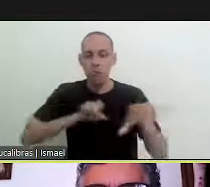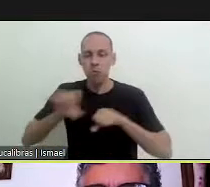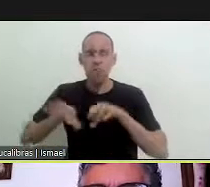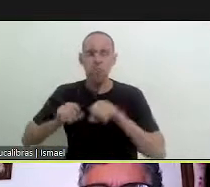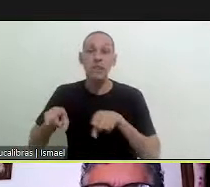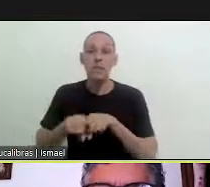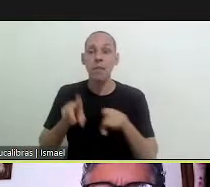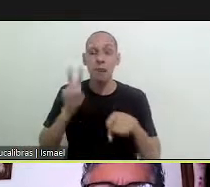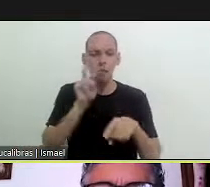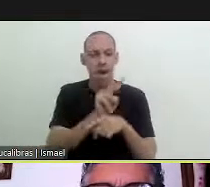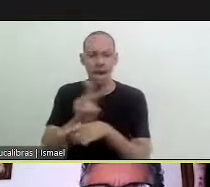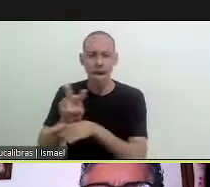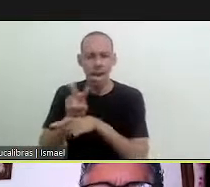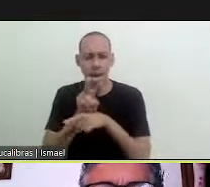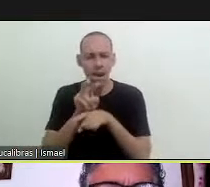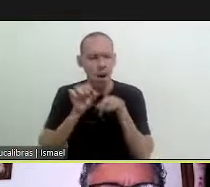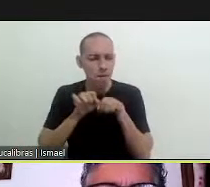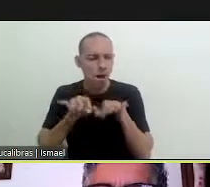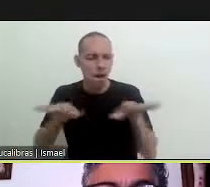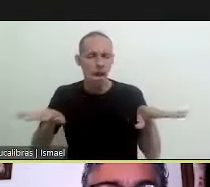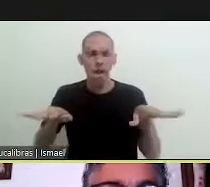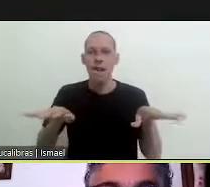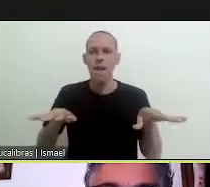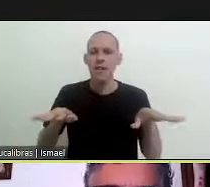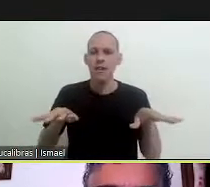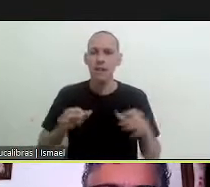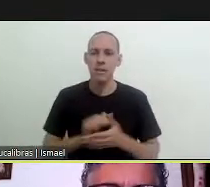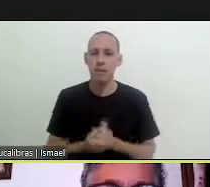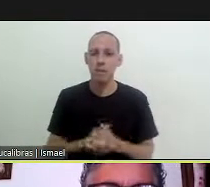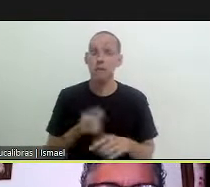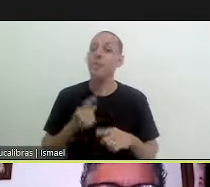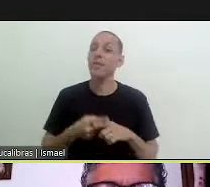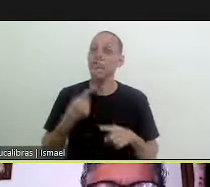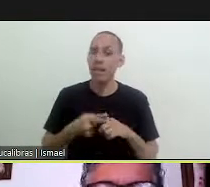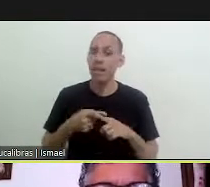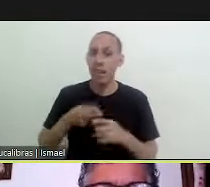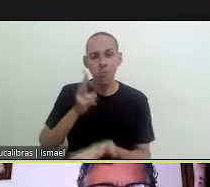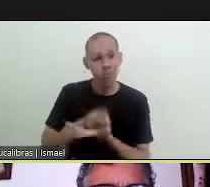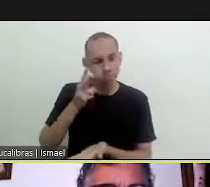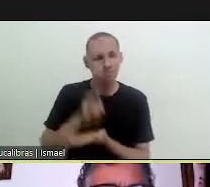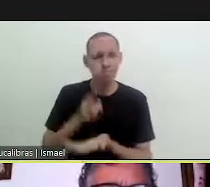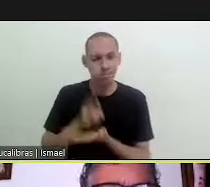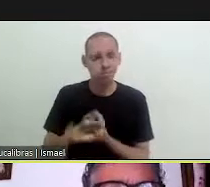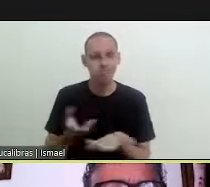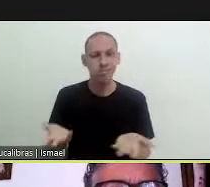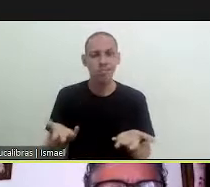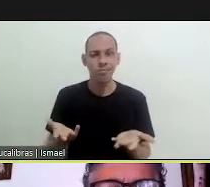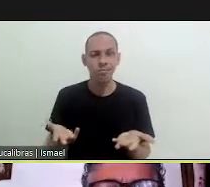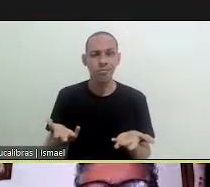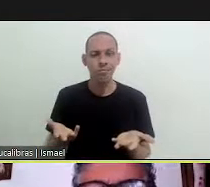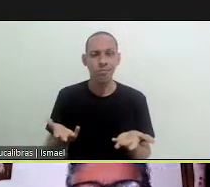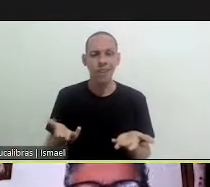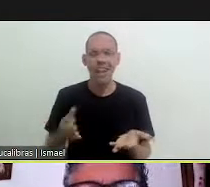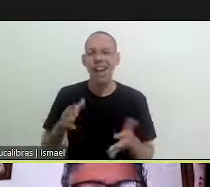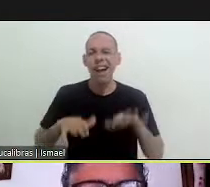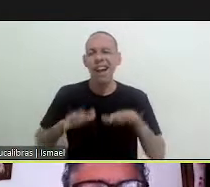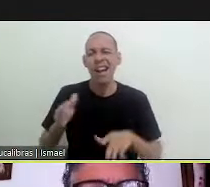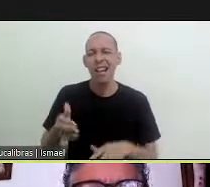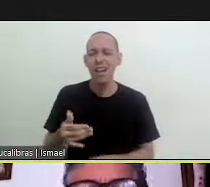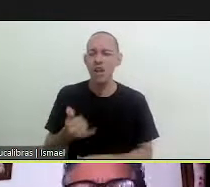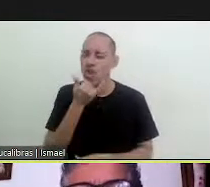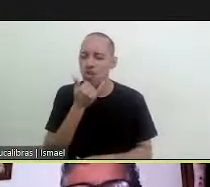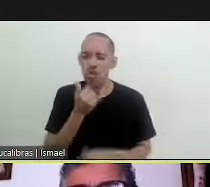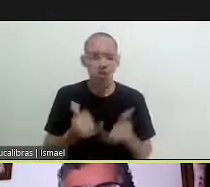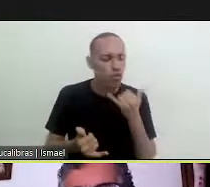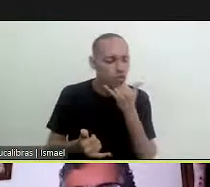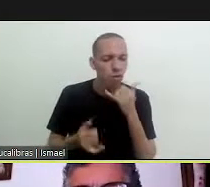cases and epidemiological surveillance which is something which is permanent and uh please